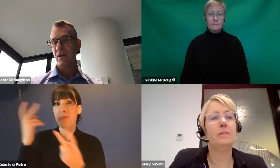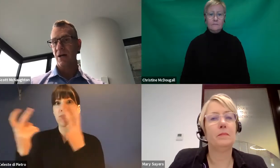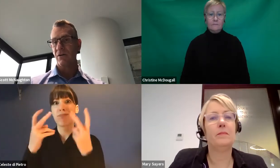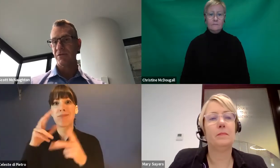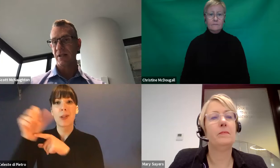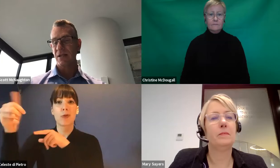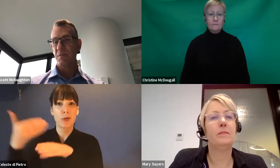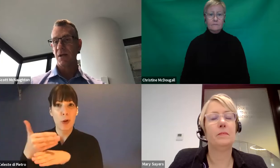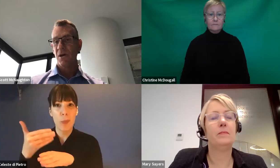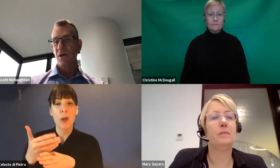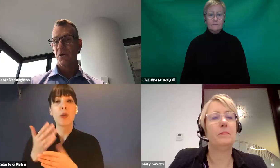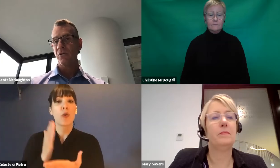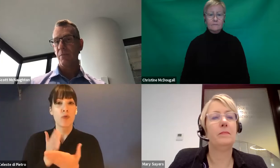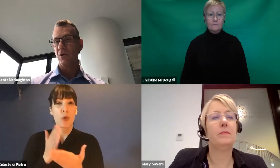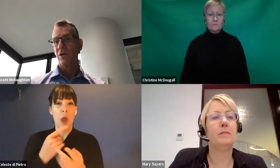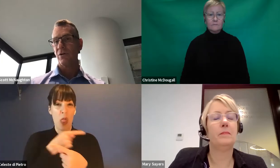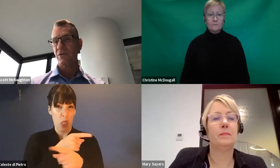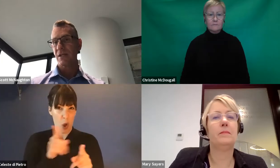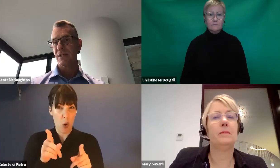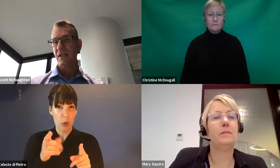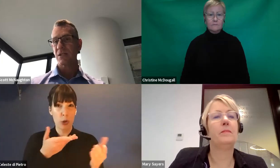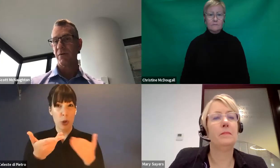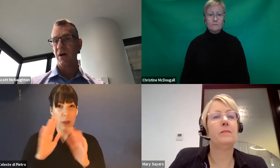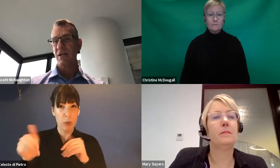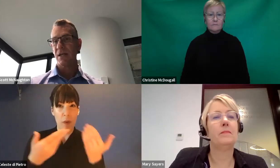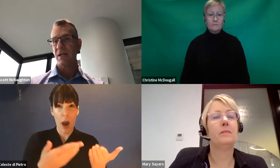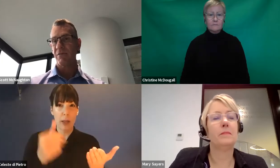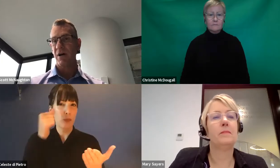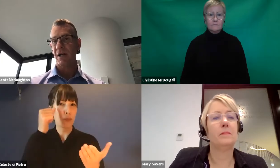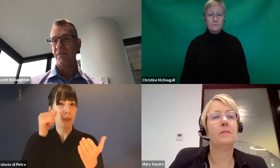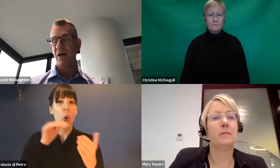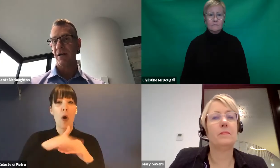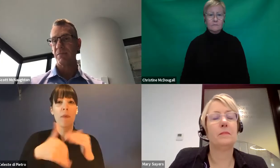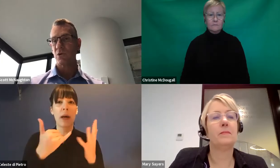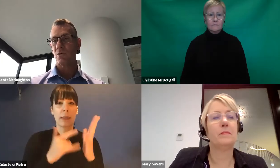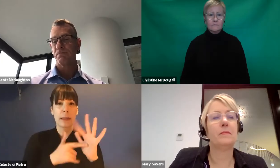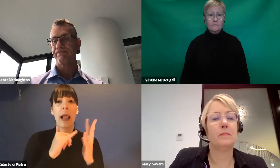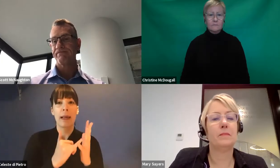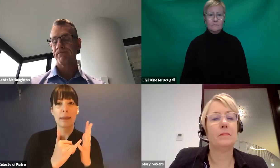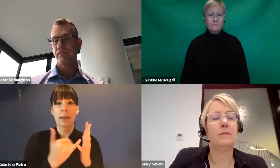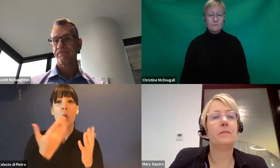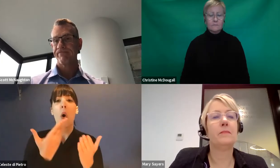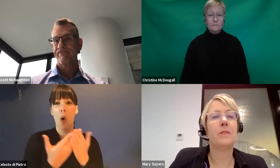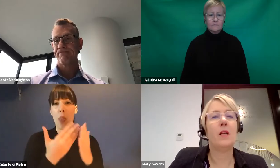who are in the market of SLEDS. But you can look up all your local SLEDS providers in our provider finder tool.